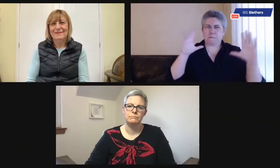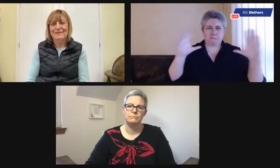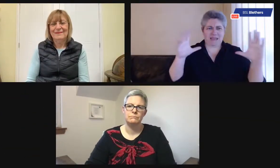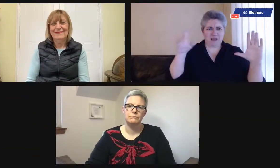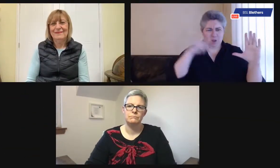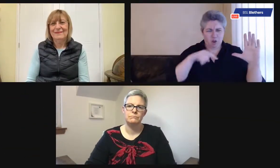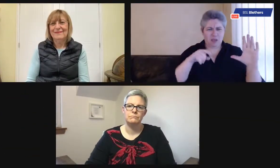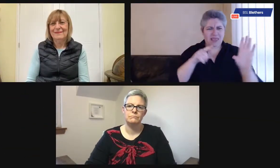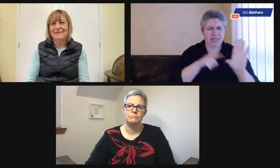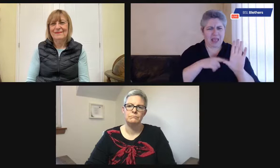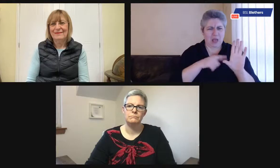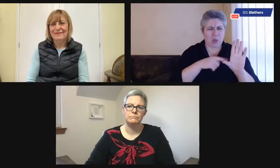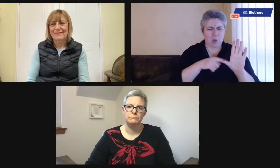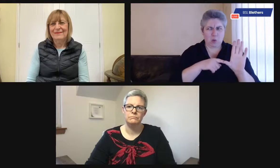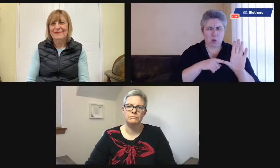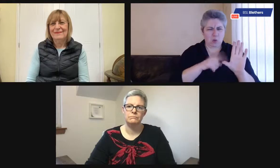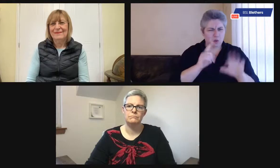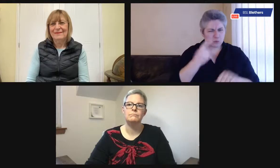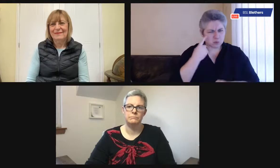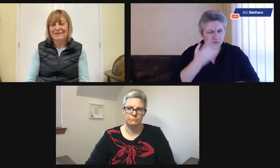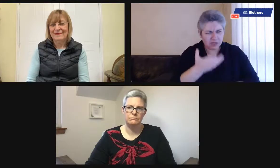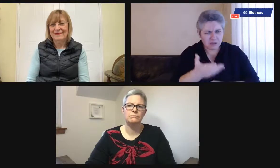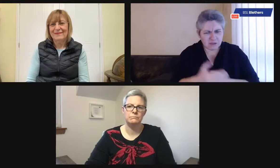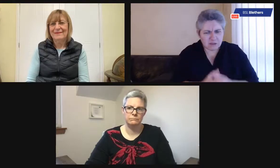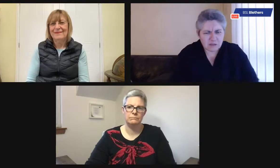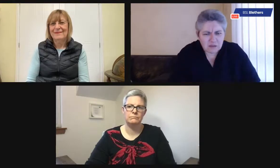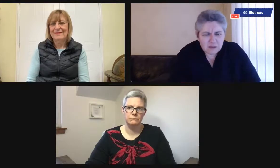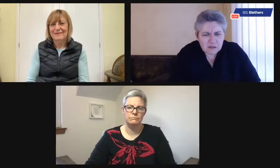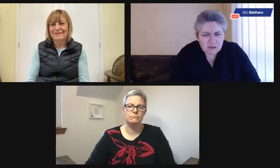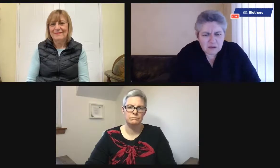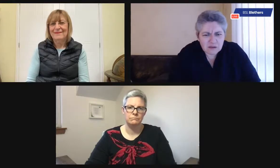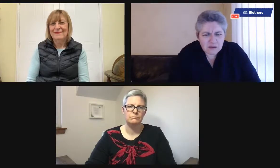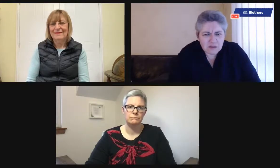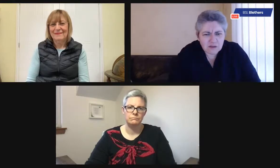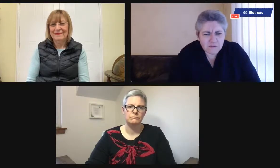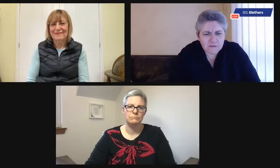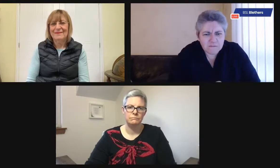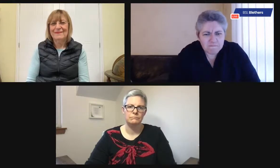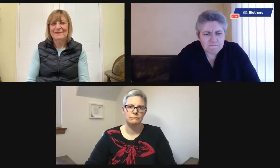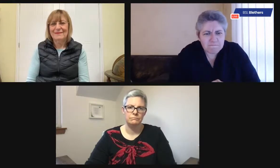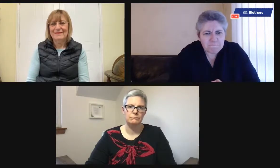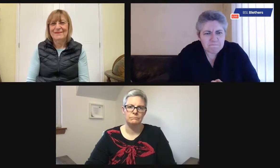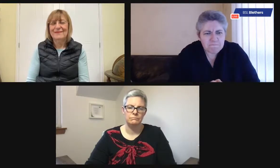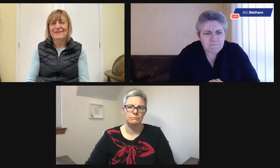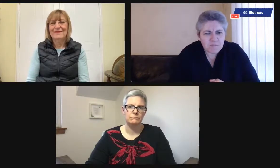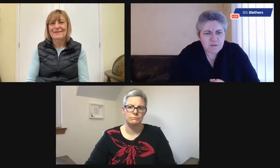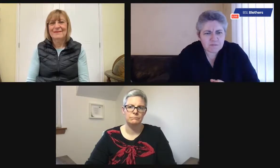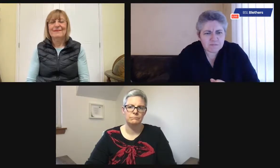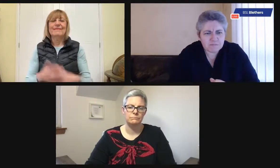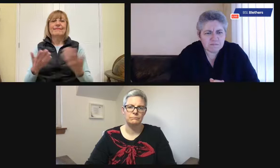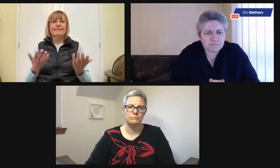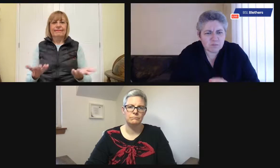So people might be thinking, okay, that's a big yellow clock. Can you tell us more about this?